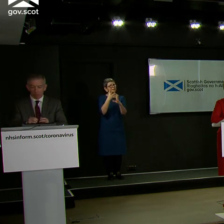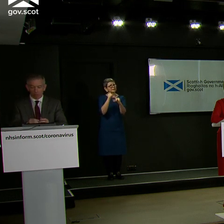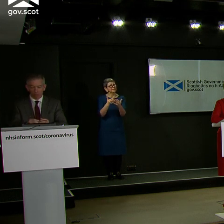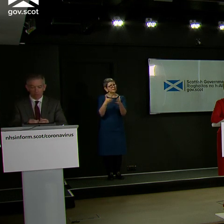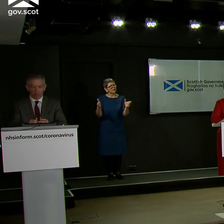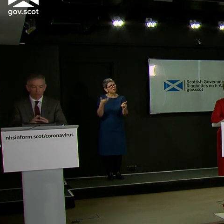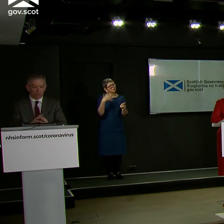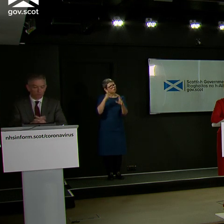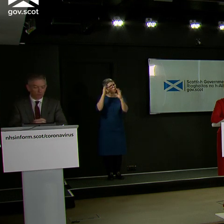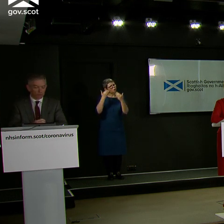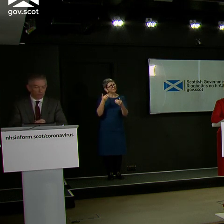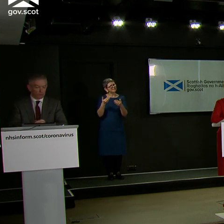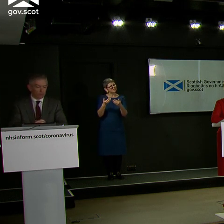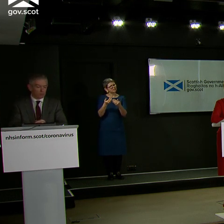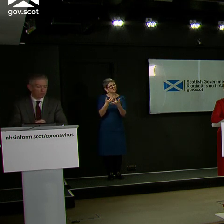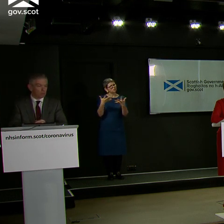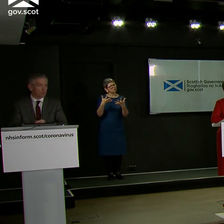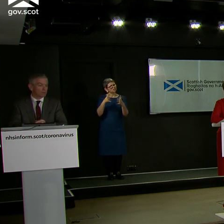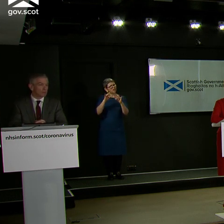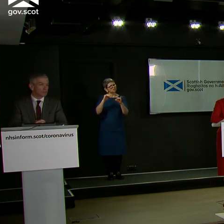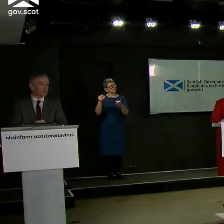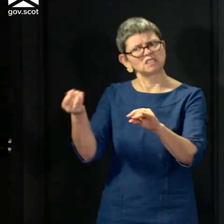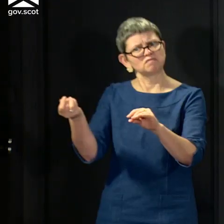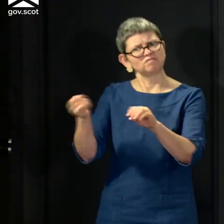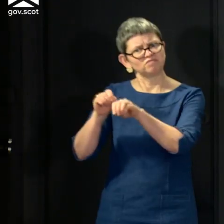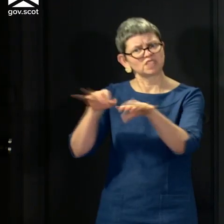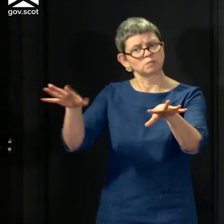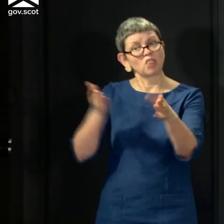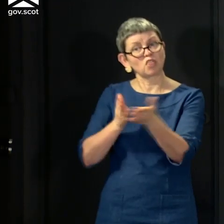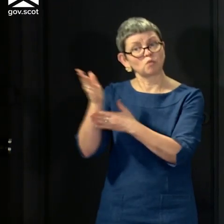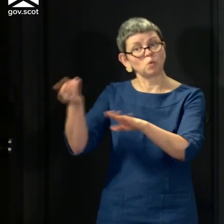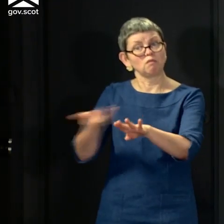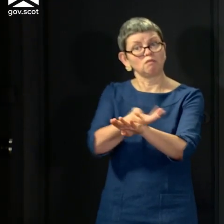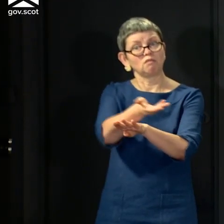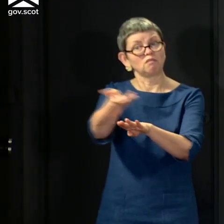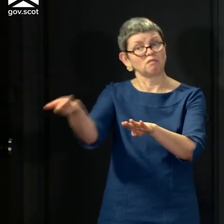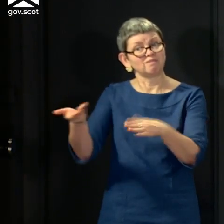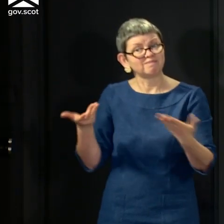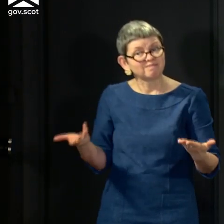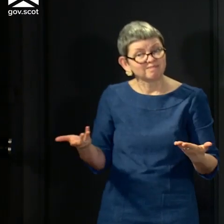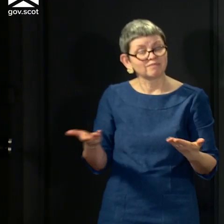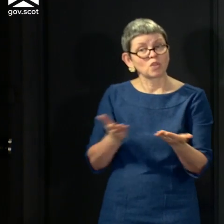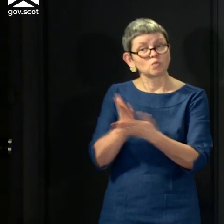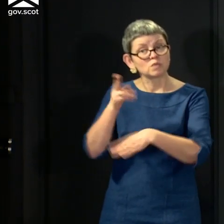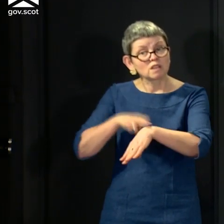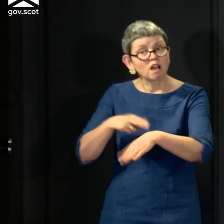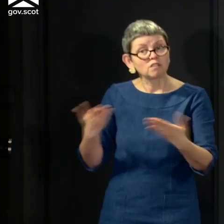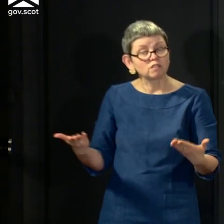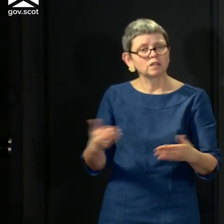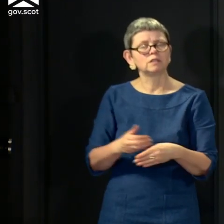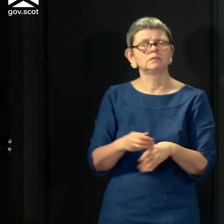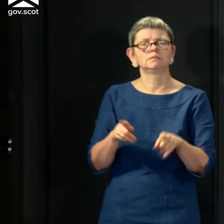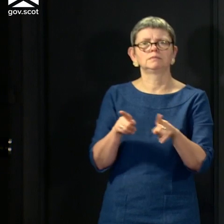nursing homes, perhaps moving between institutions? I'll ask the Cabinet Secretary to say a bit more about banking agency,